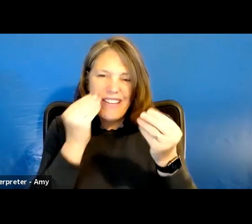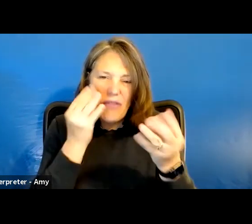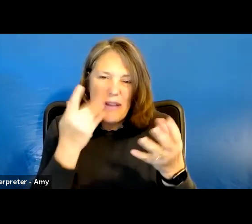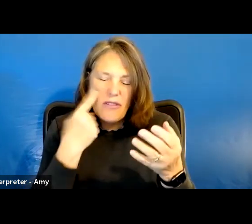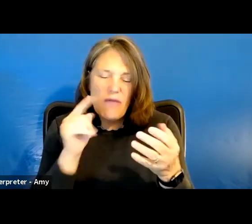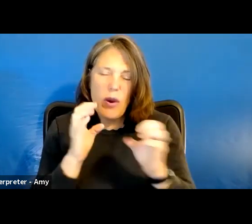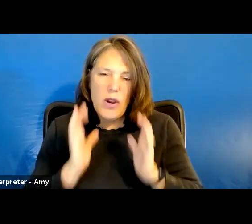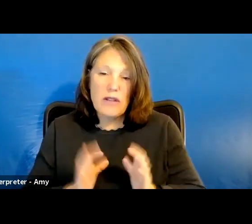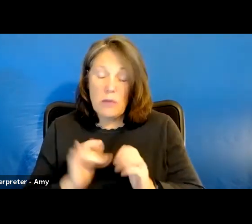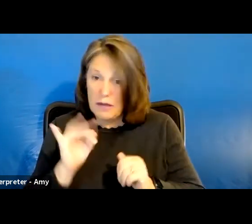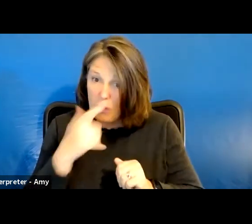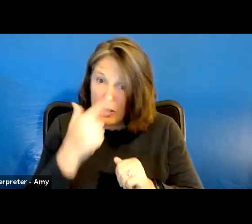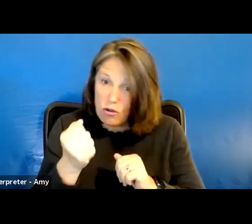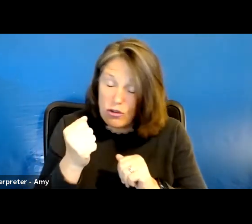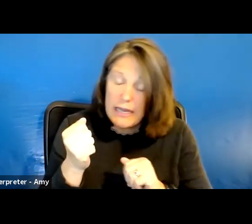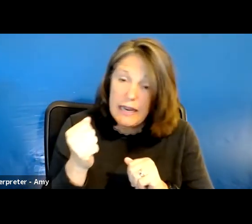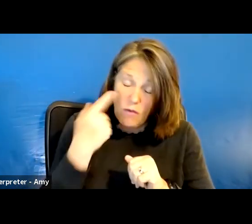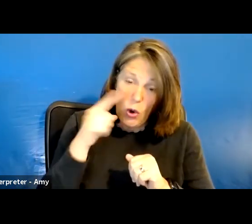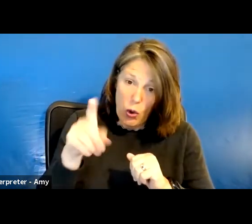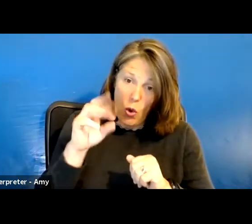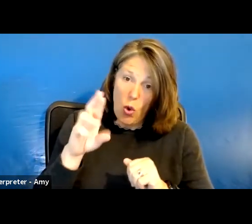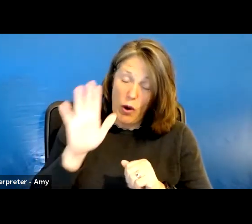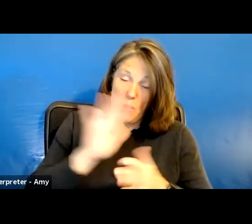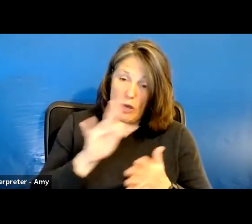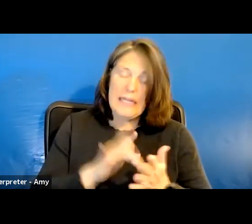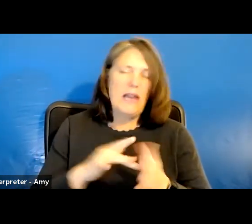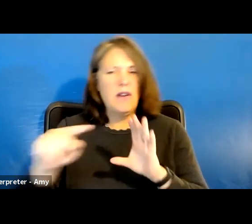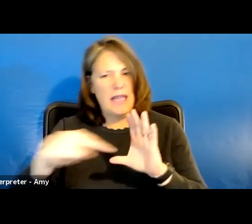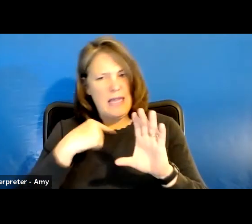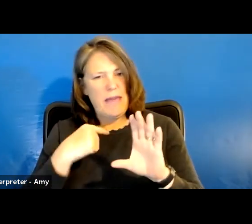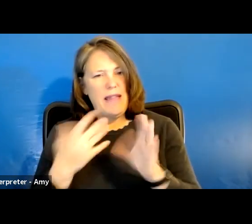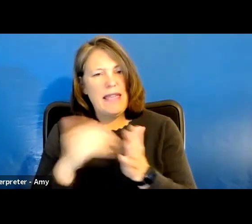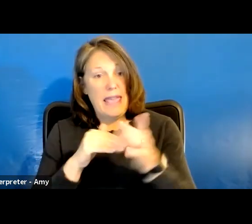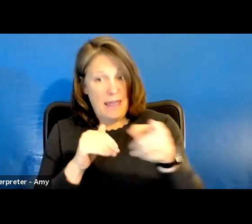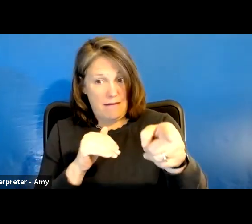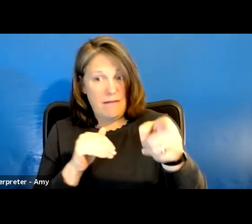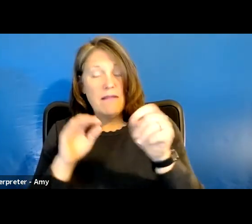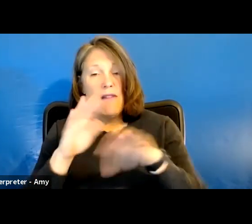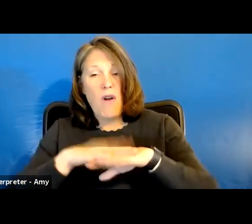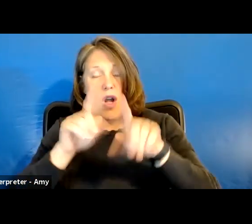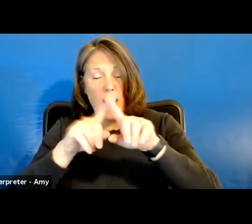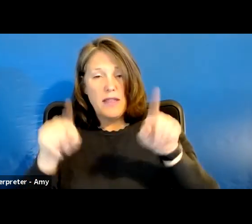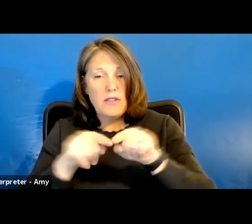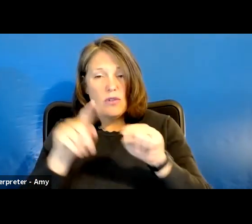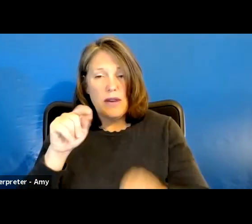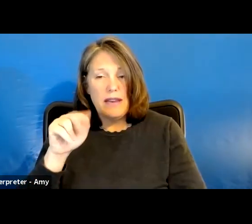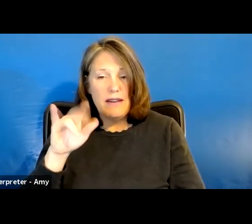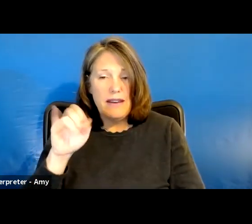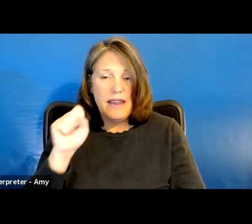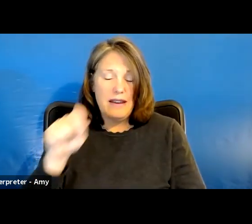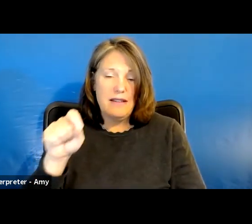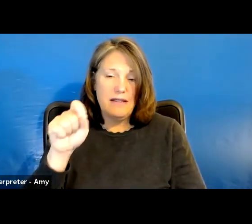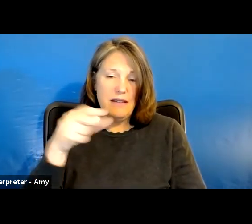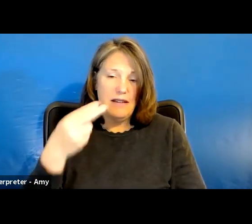interest to you at all or your center, please shoot me an email. Again, my email's here on the screen. It's tanis.hargrove at